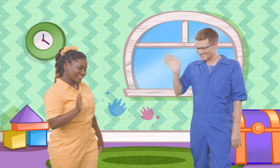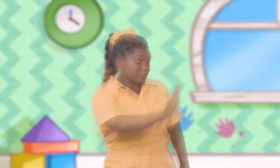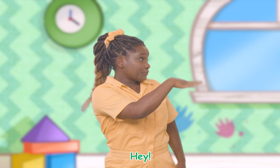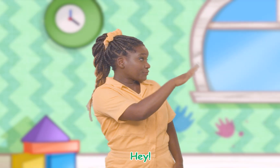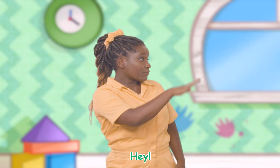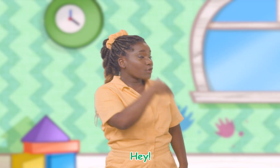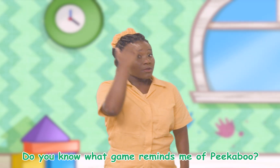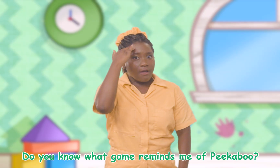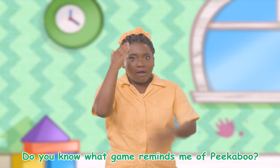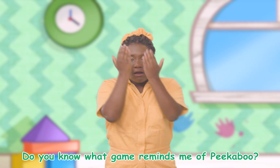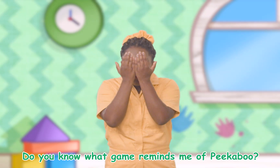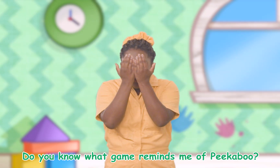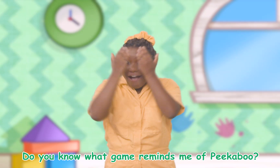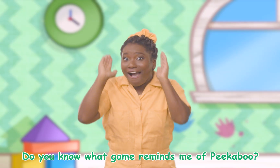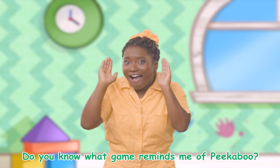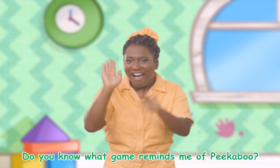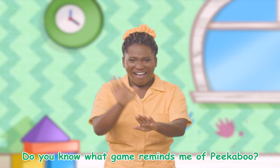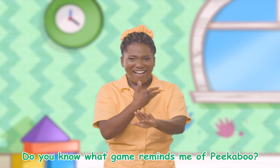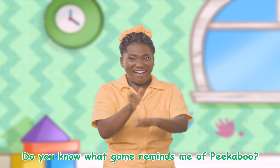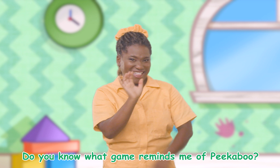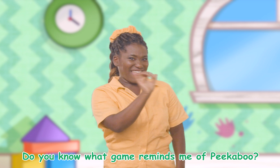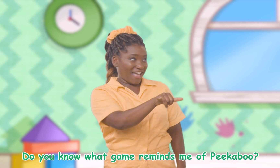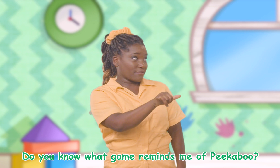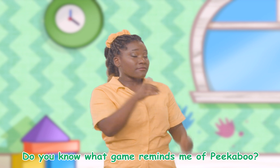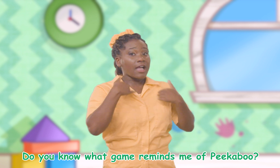Hey! Do you know what game reminds me of Peek-a-boo?